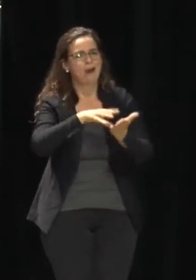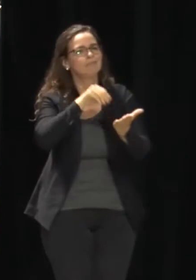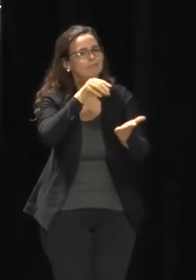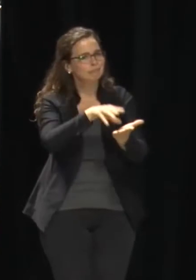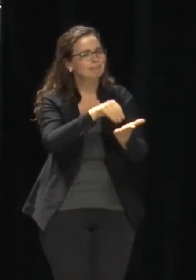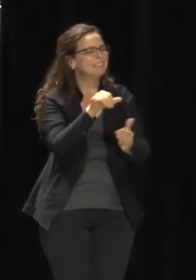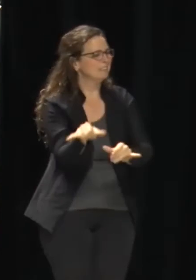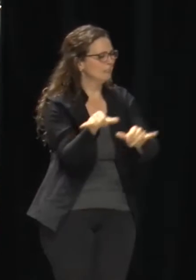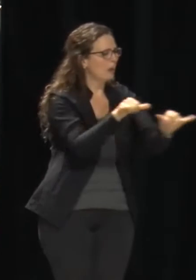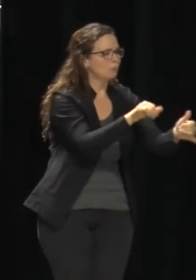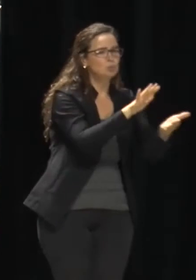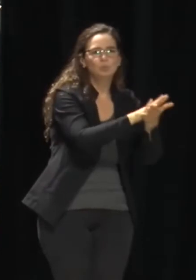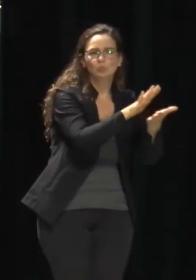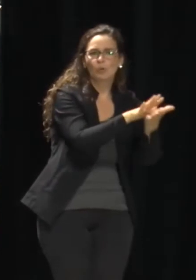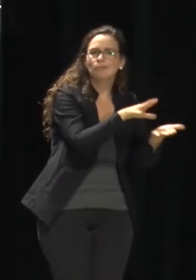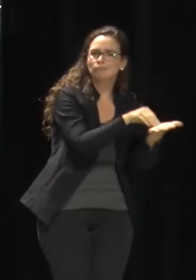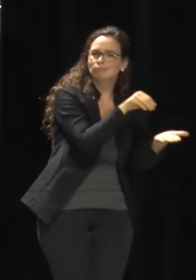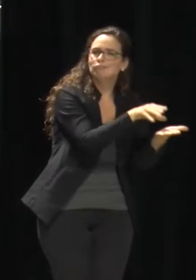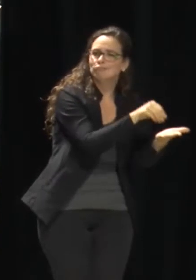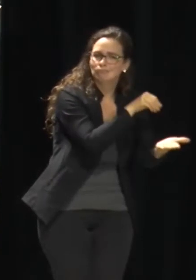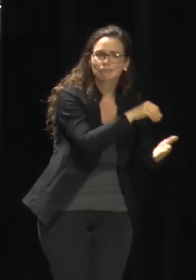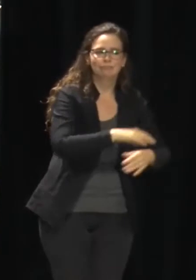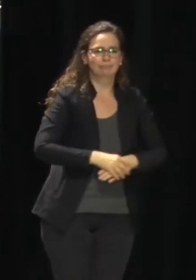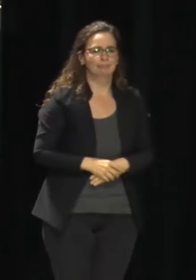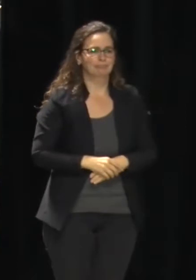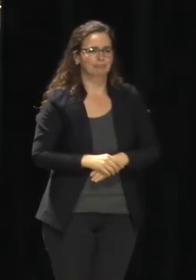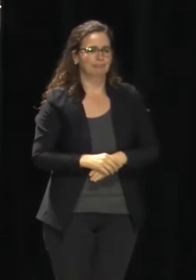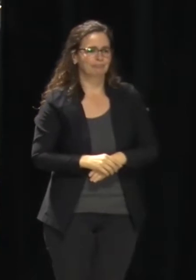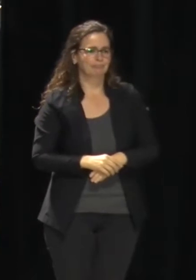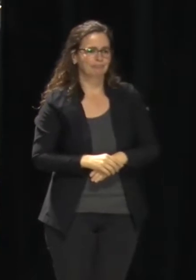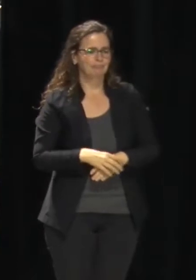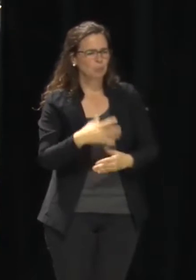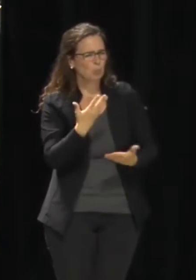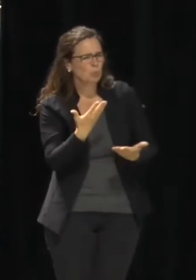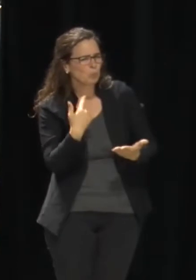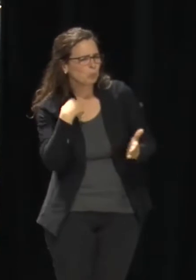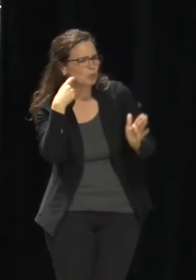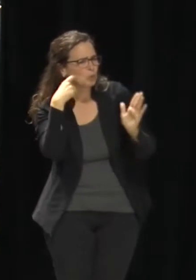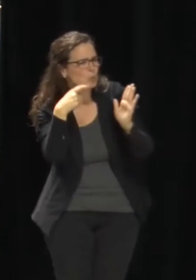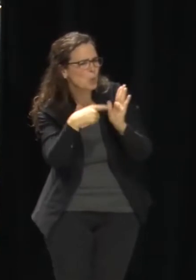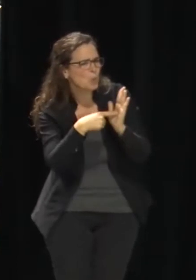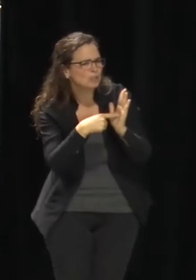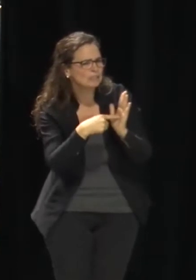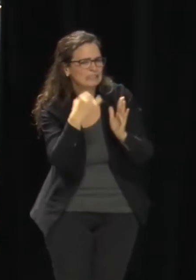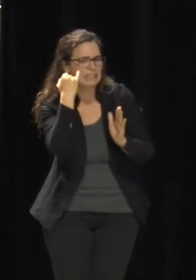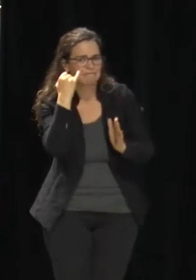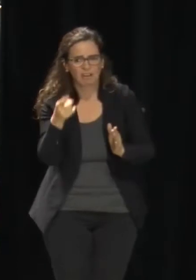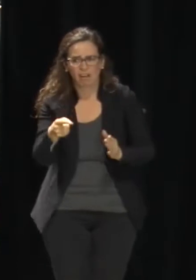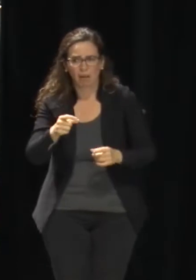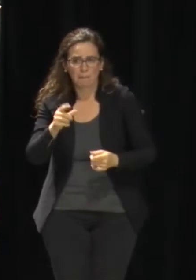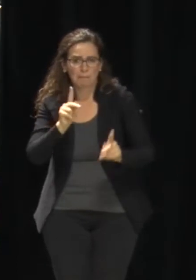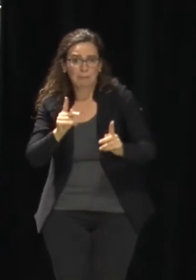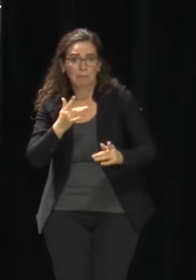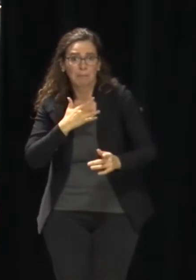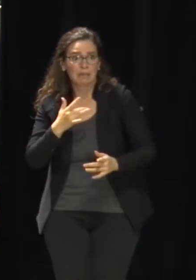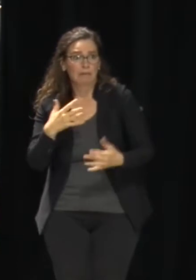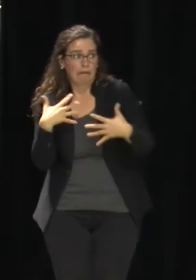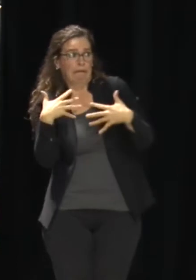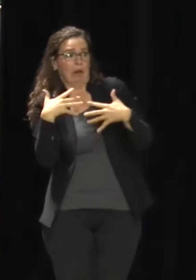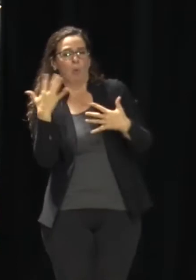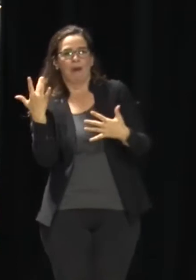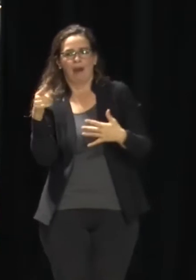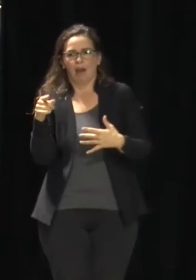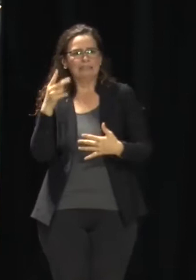home for really anything. And that leads to more pressure on the program. So we appreciate